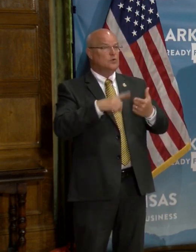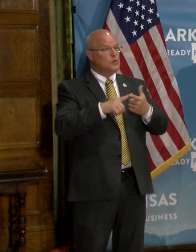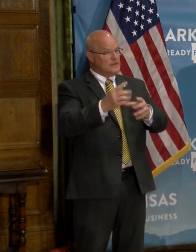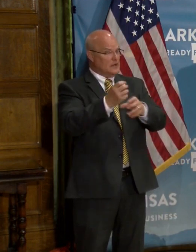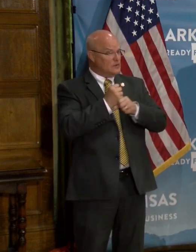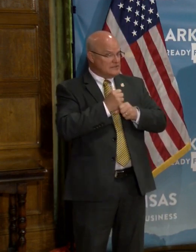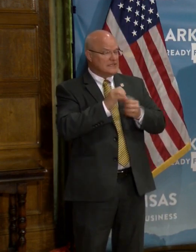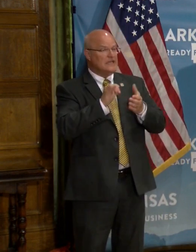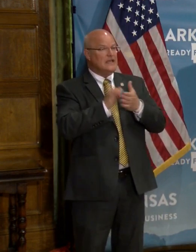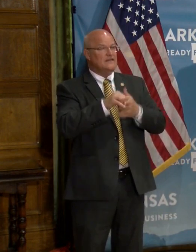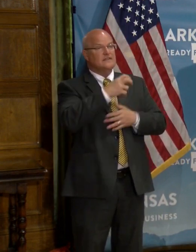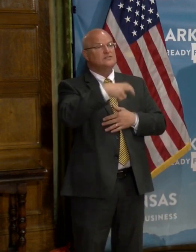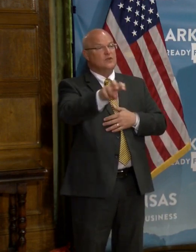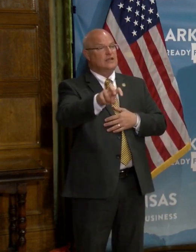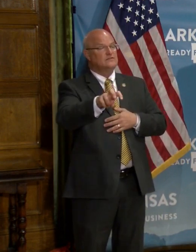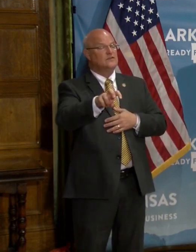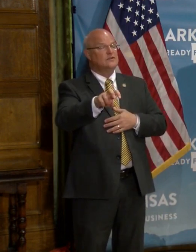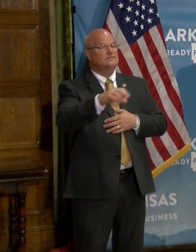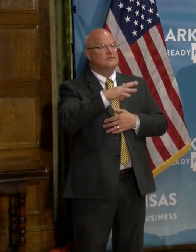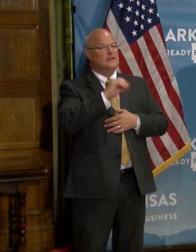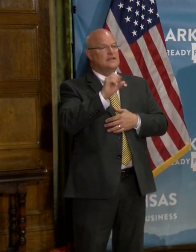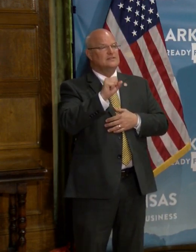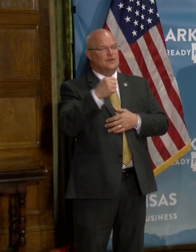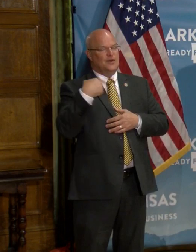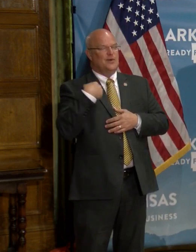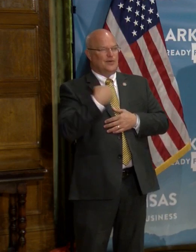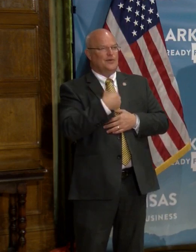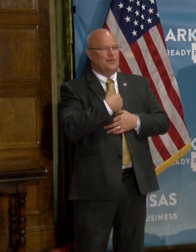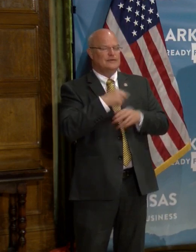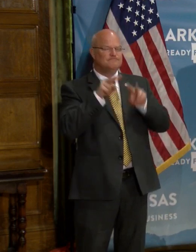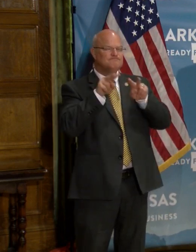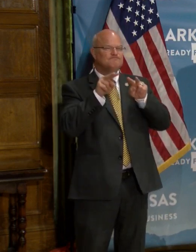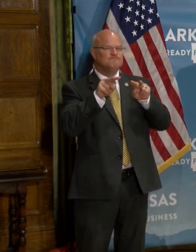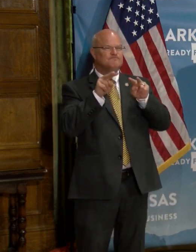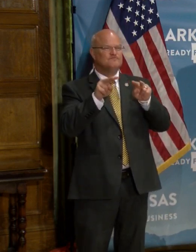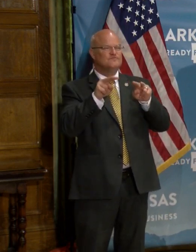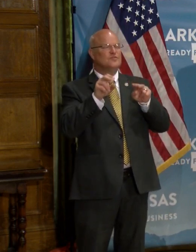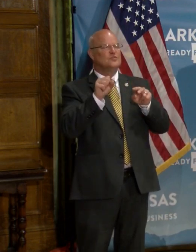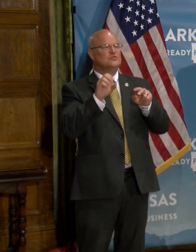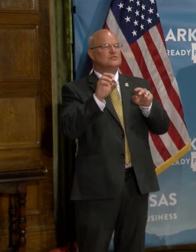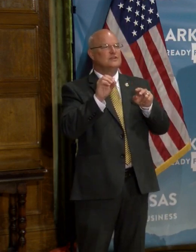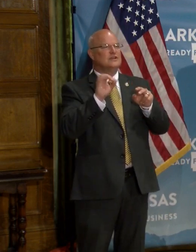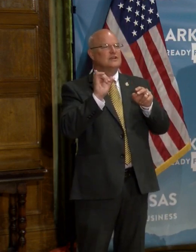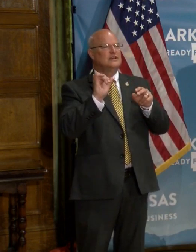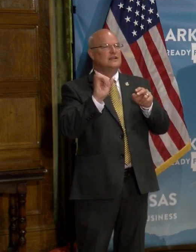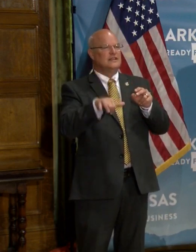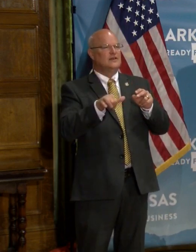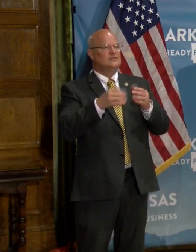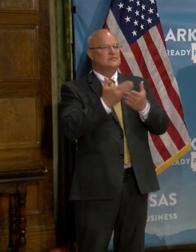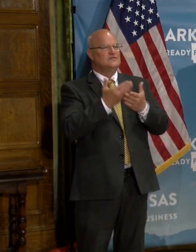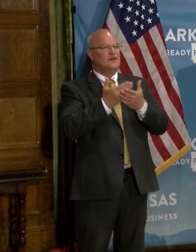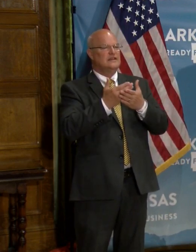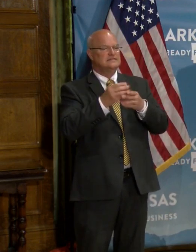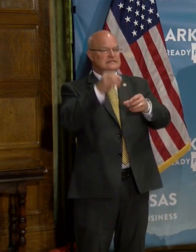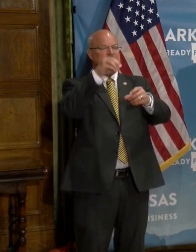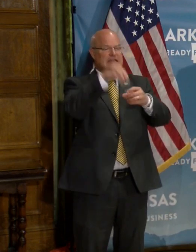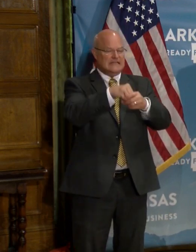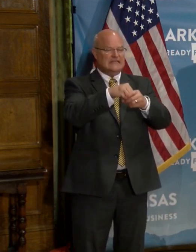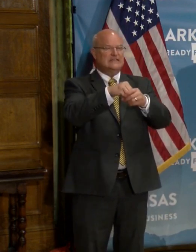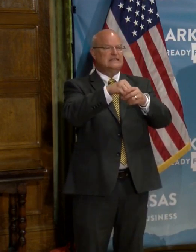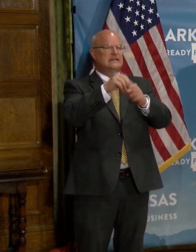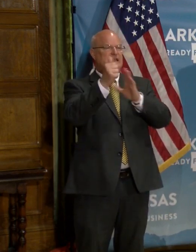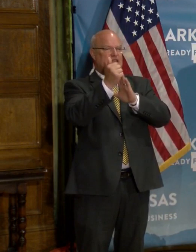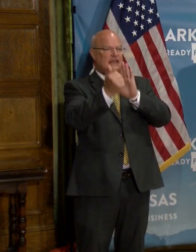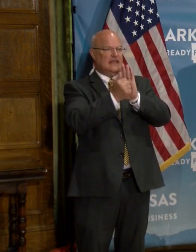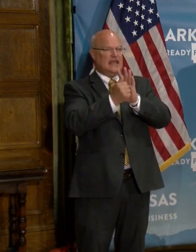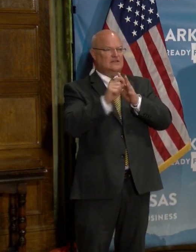they receive the, uh, transfers. And so we're looking forward to those, uh, uh, those funds being in the claimant's